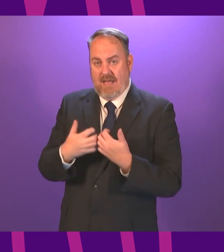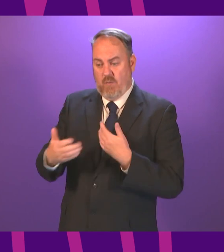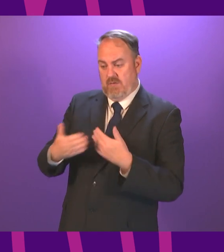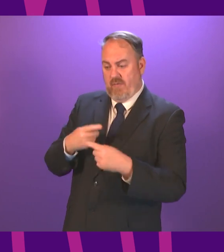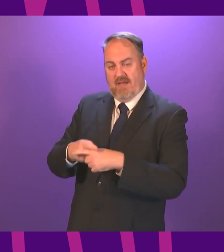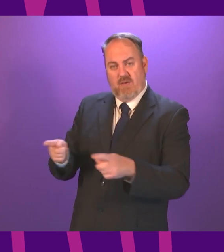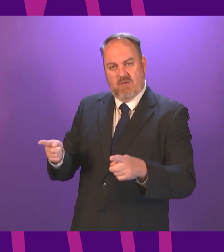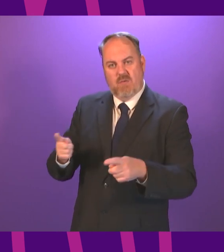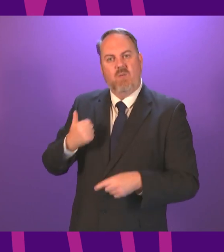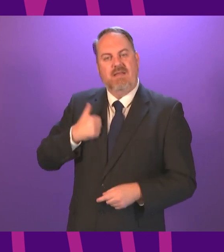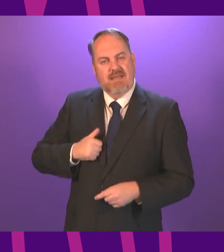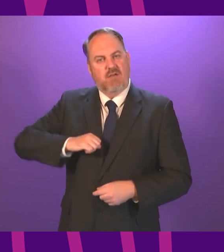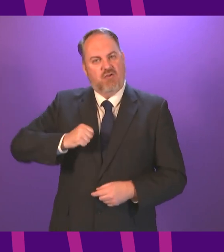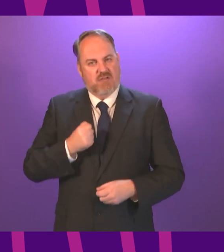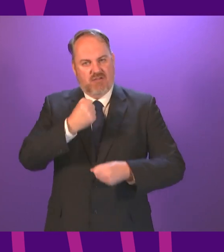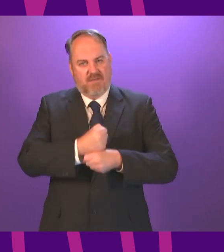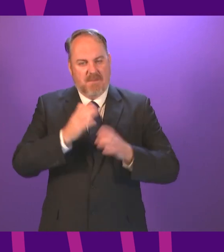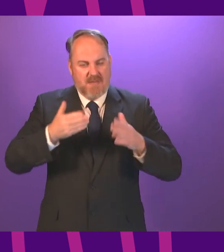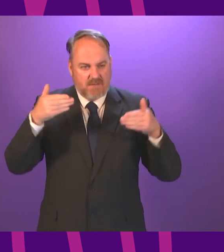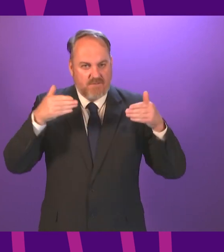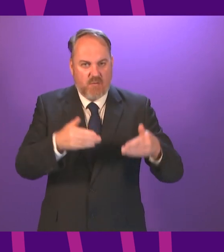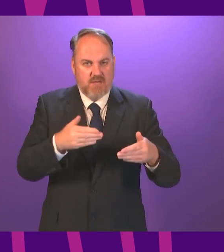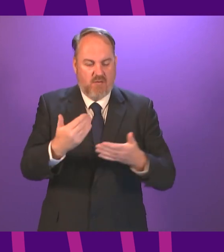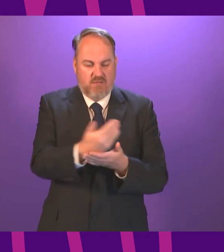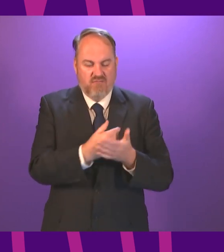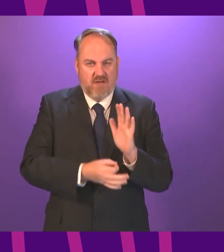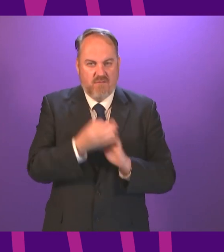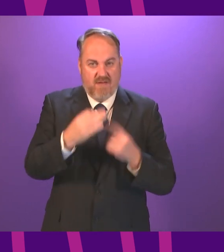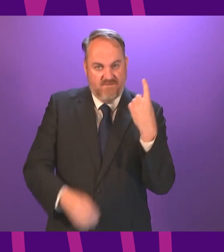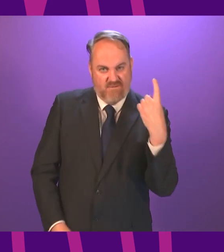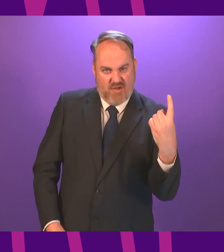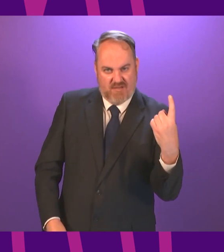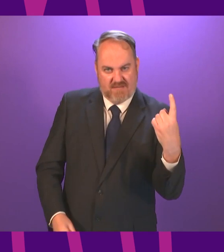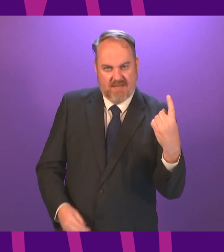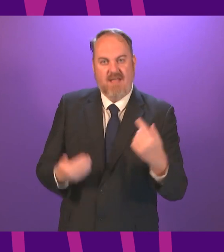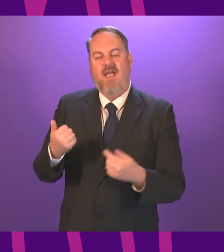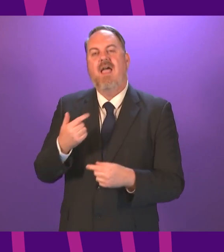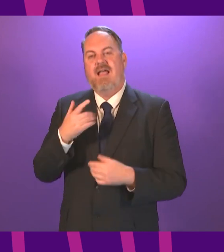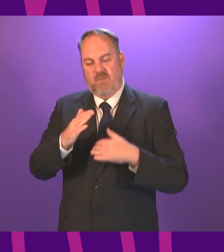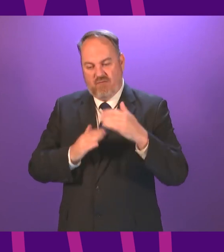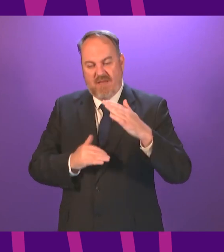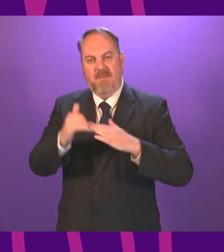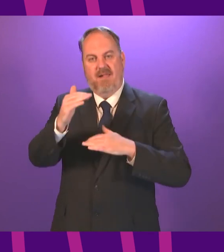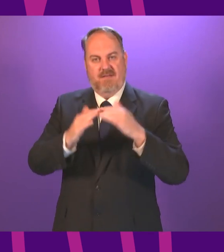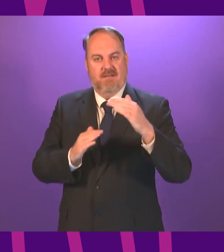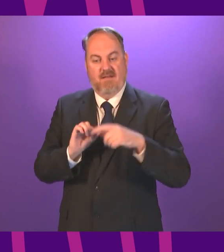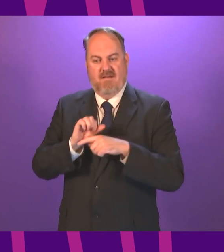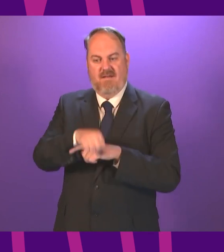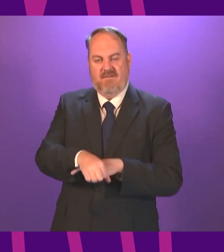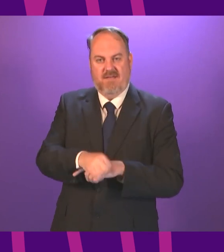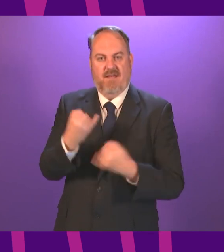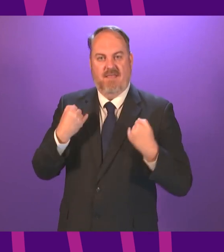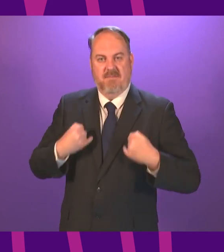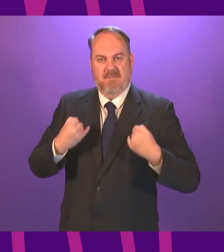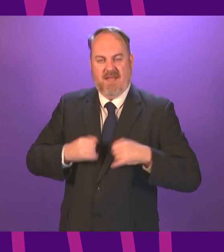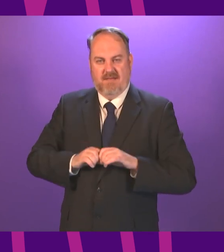we need a Scottish government which is solely focused on Scotland's recovery as we rebuild from the pandemic if the SNP are